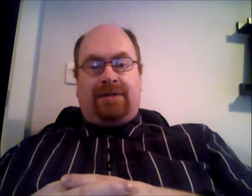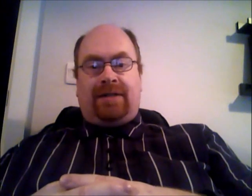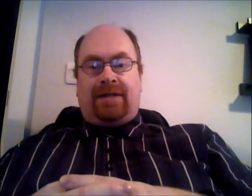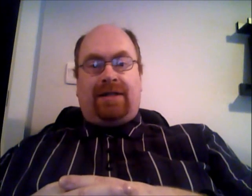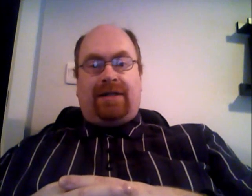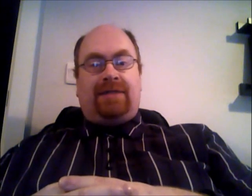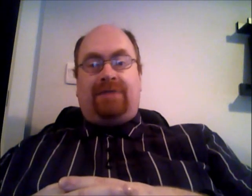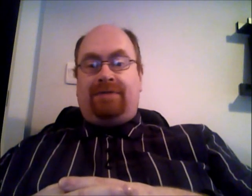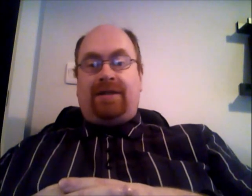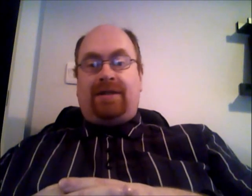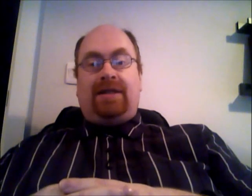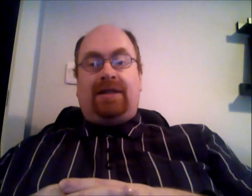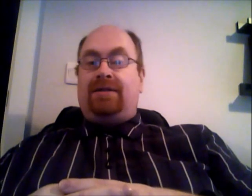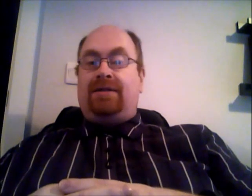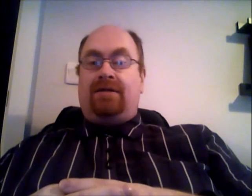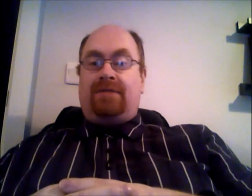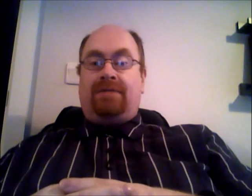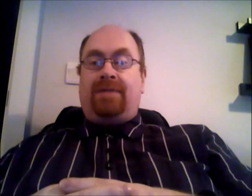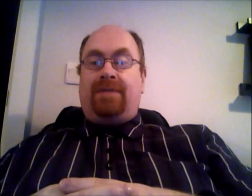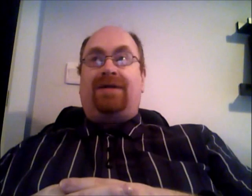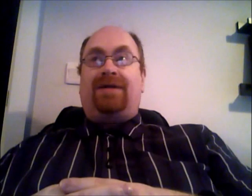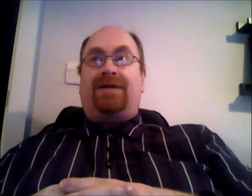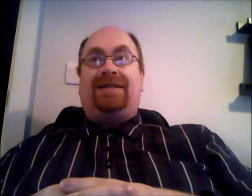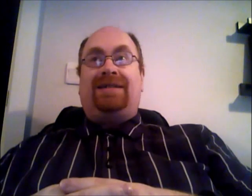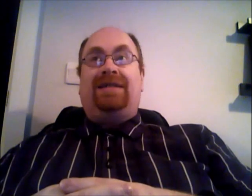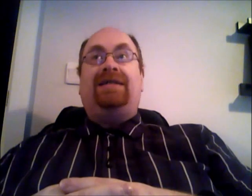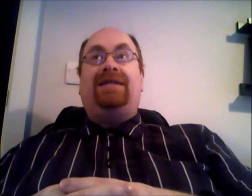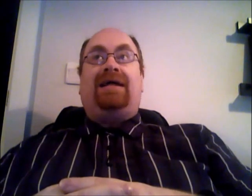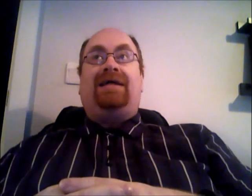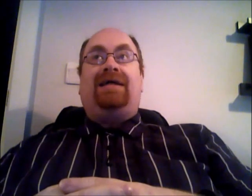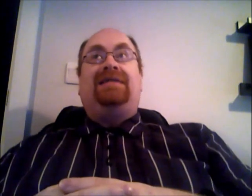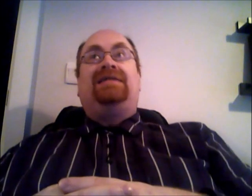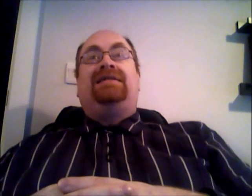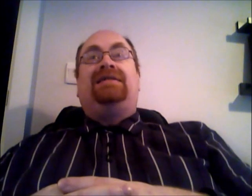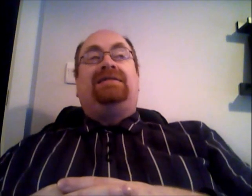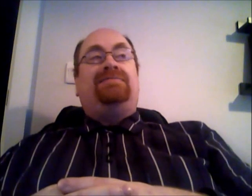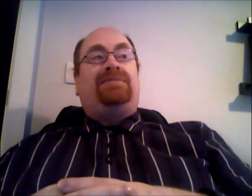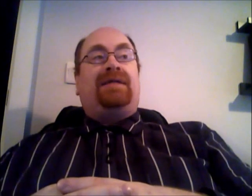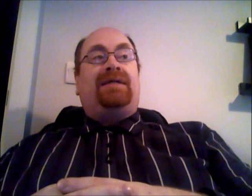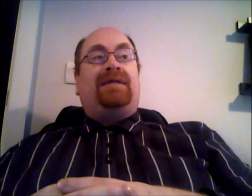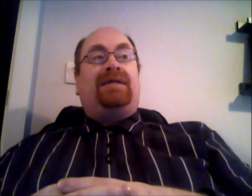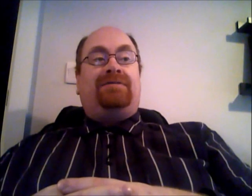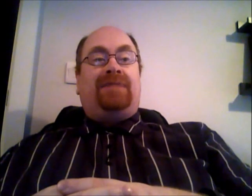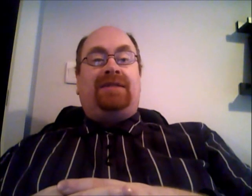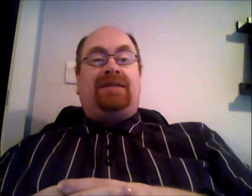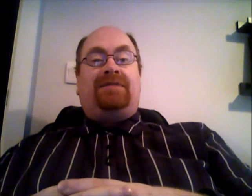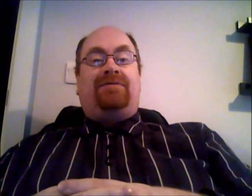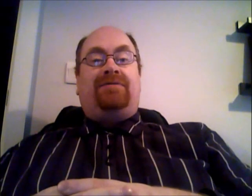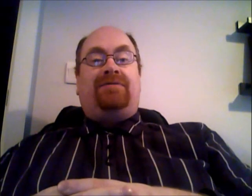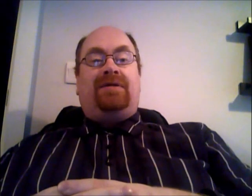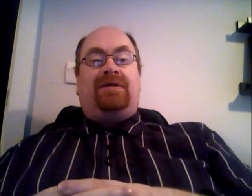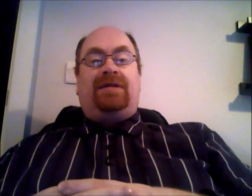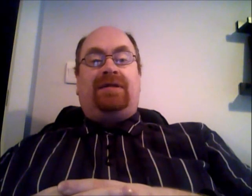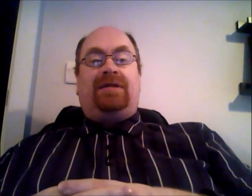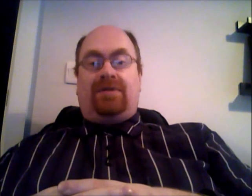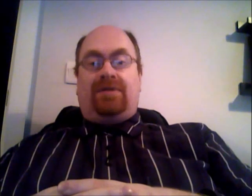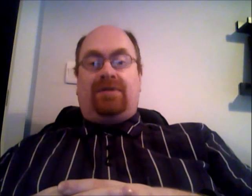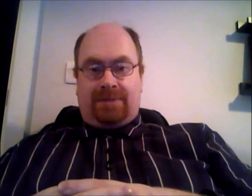there and quite frankly I think an awful lot of people are actually spreading misinformation for their own purposes